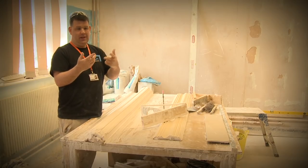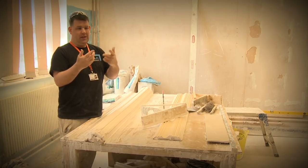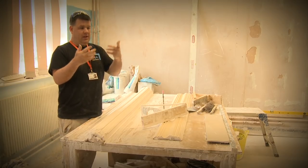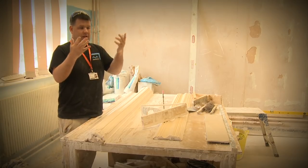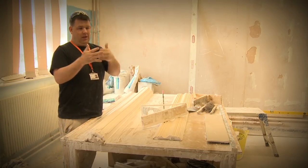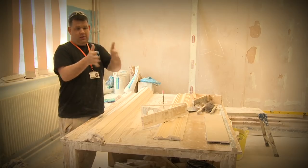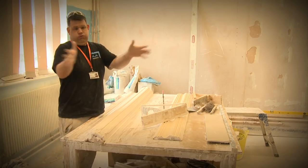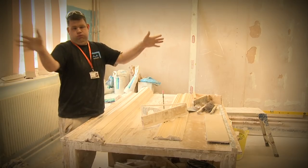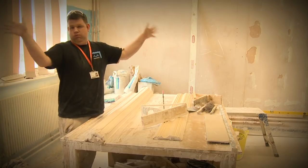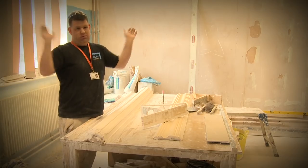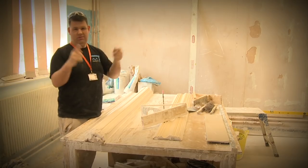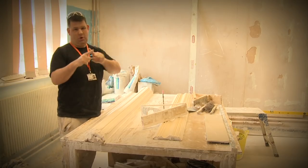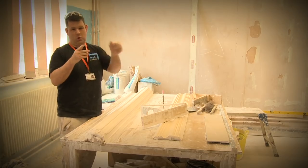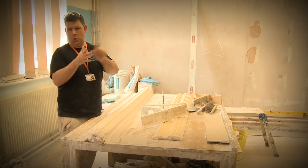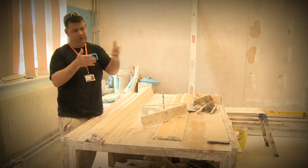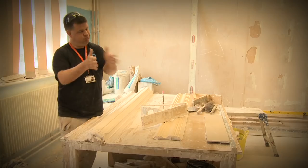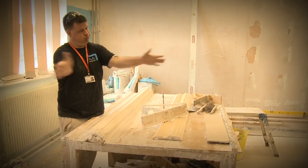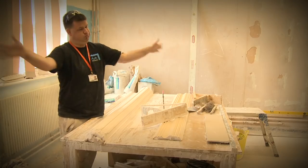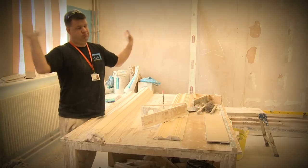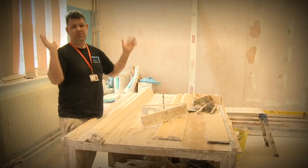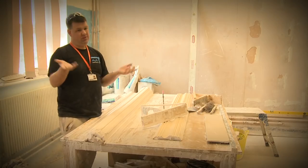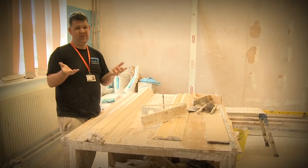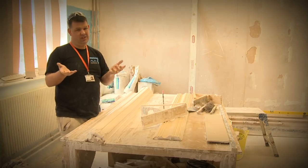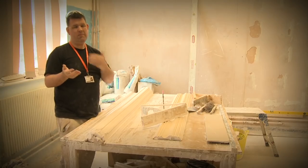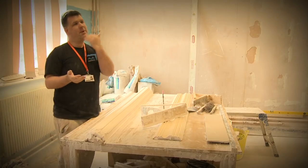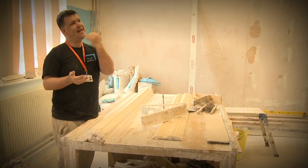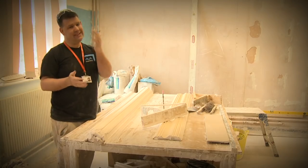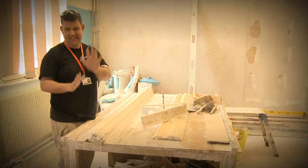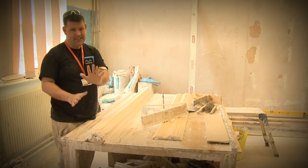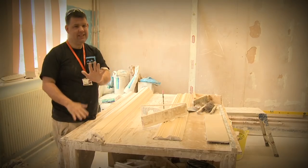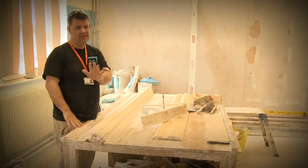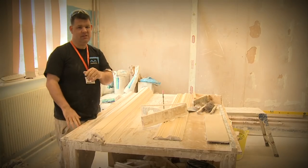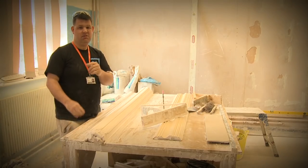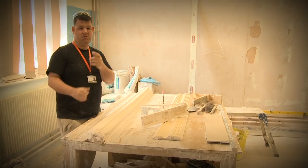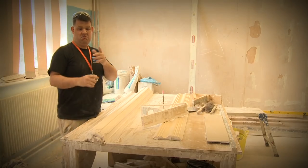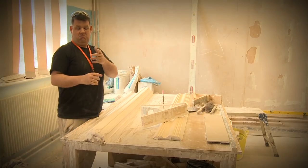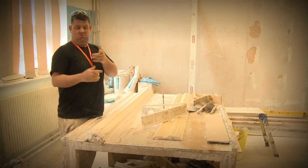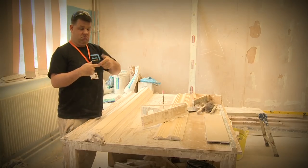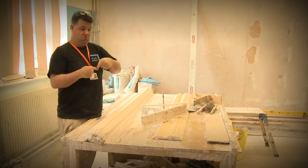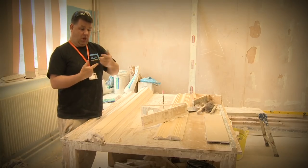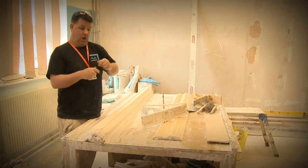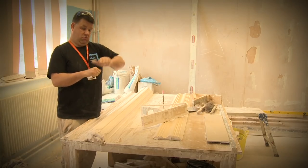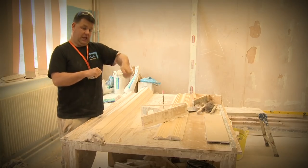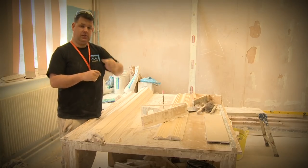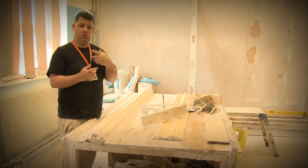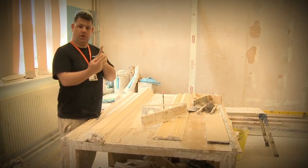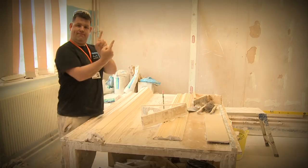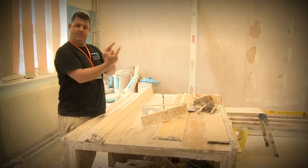Next we're going to meet one of the deaf learners here. He's called Robert and he's doing a motor vehicle course. Let's go and meet him in the workshop.